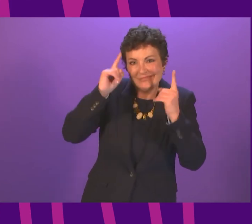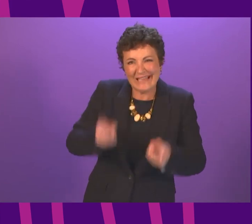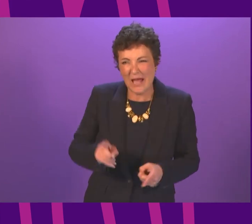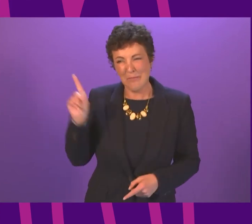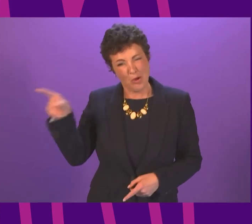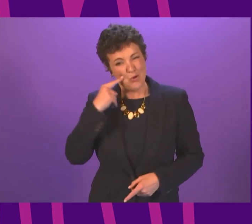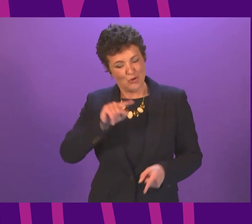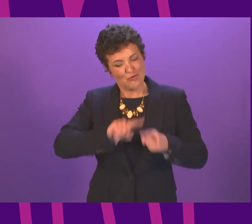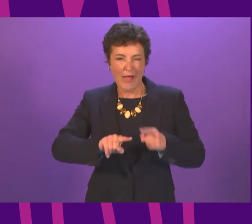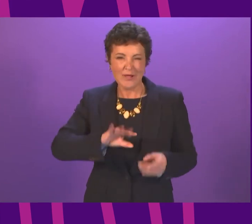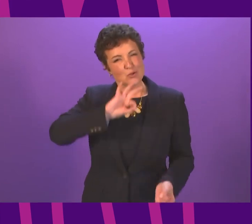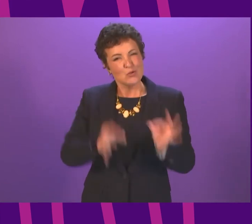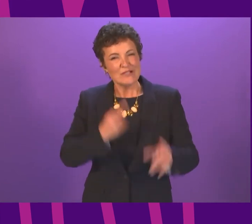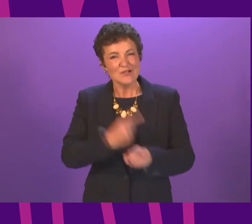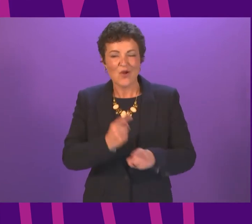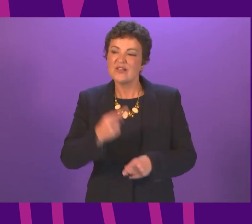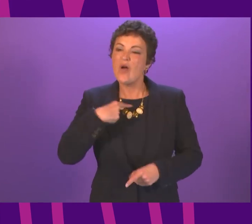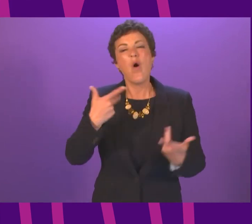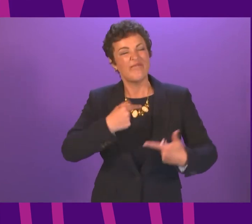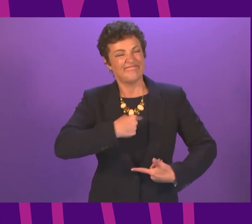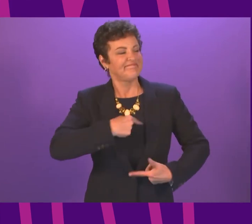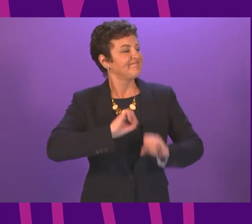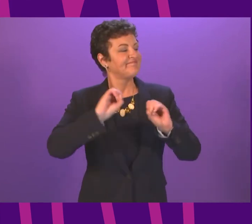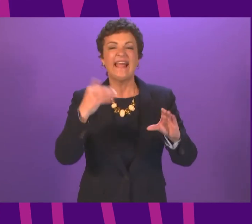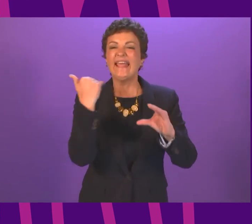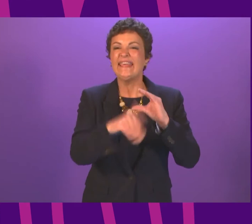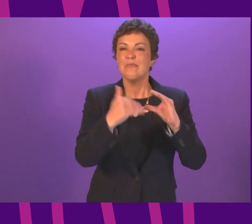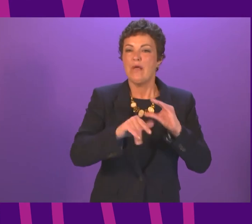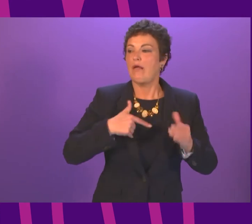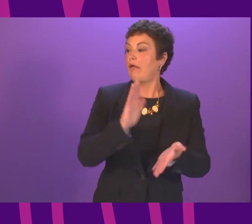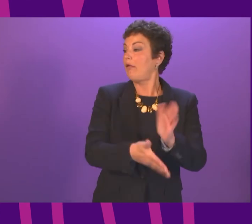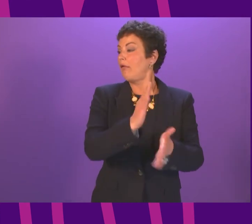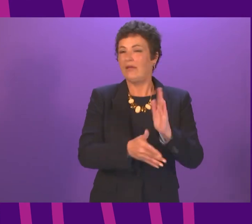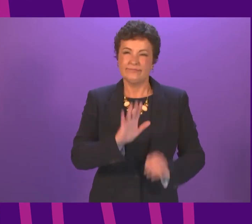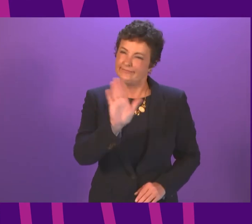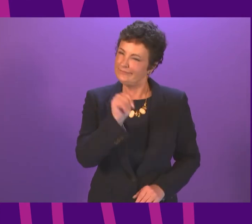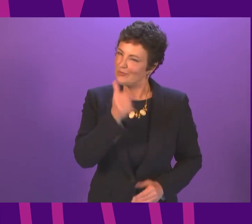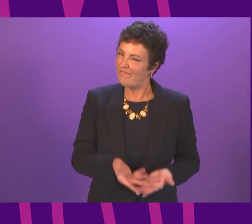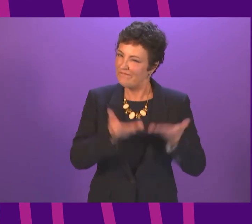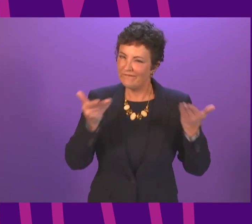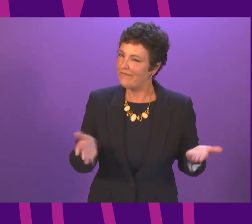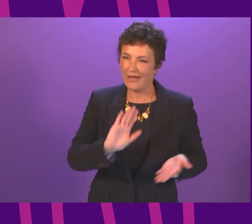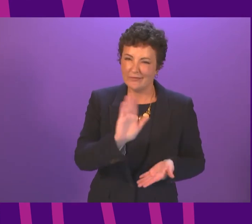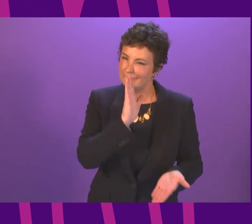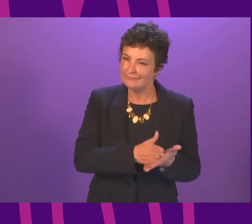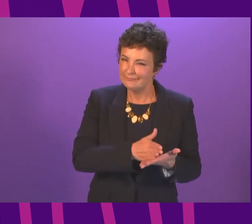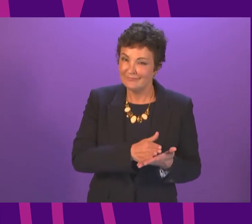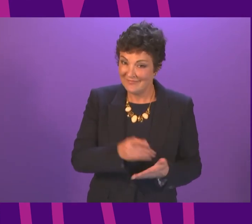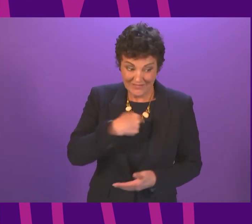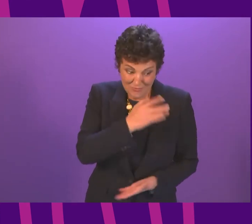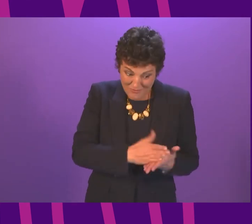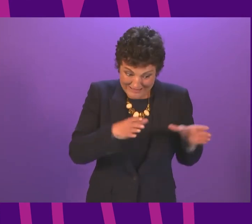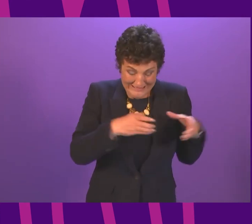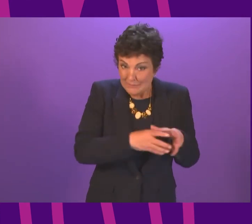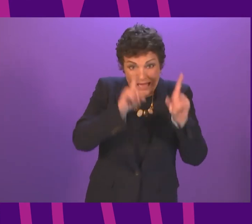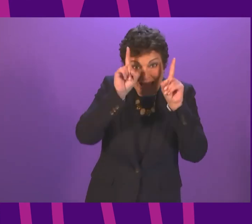this as me simply handing out an email address, I think is unfair. This is about an inability to make contact